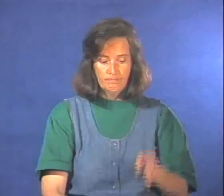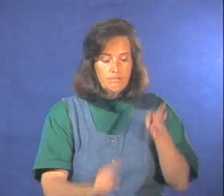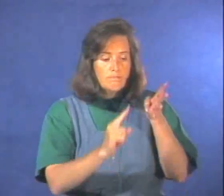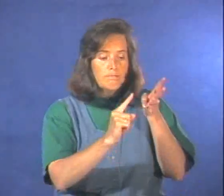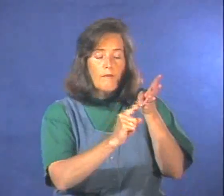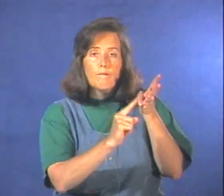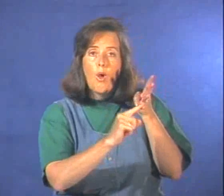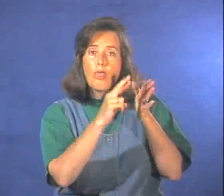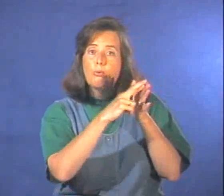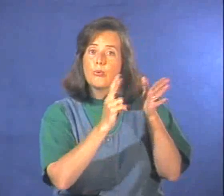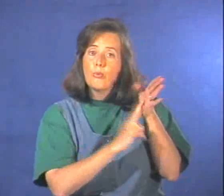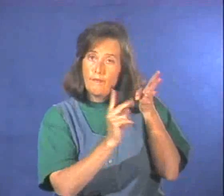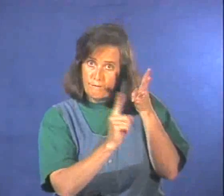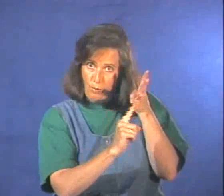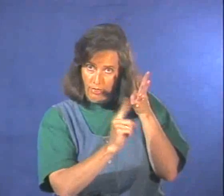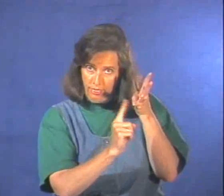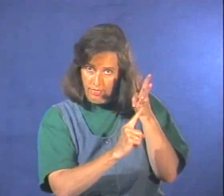The fourth rule is